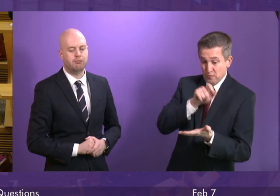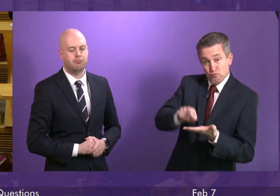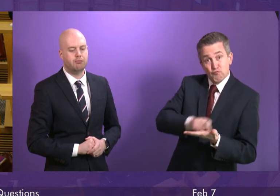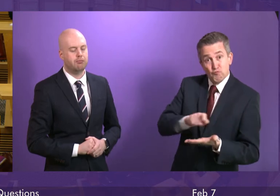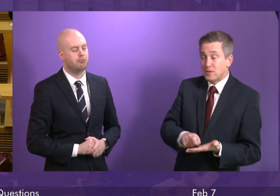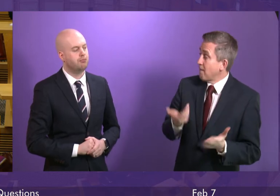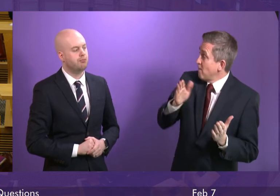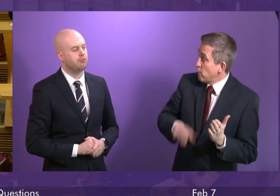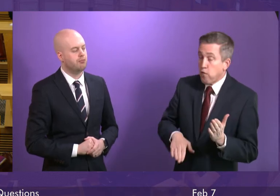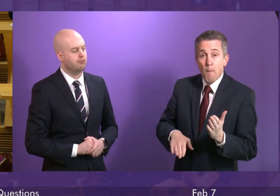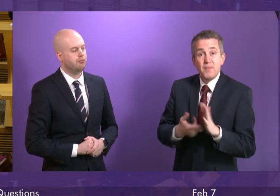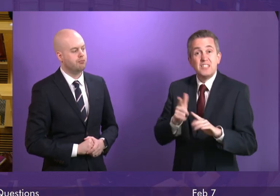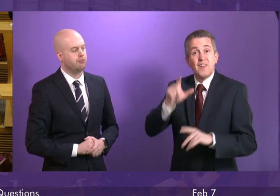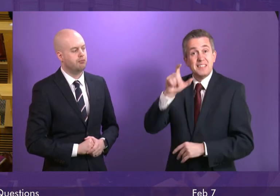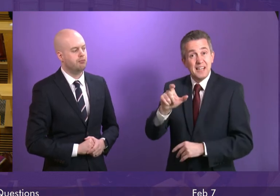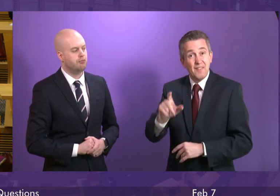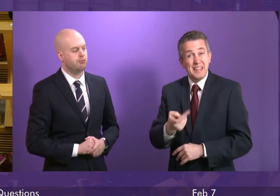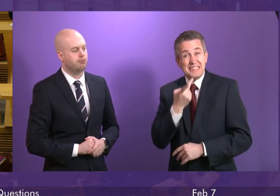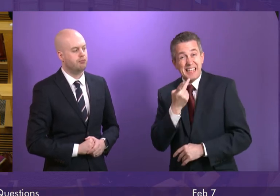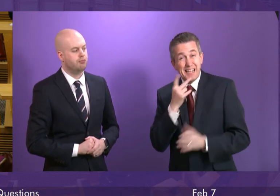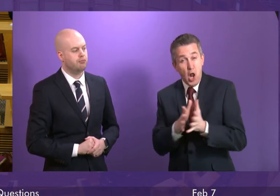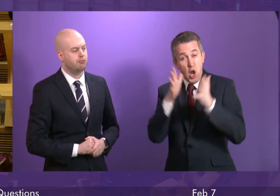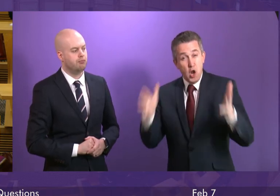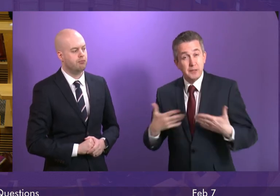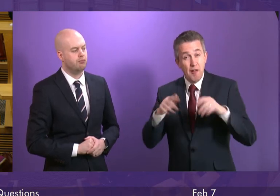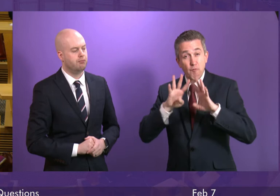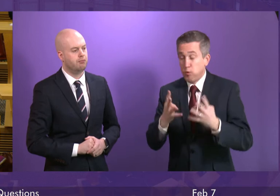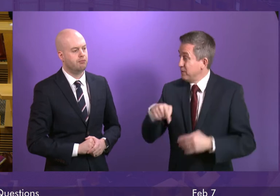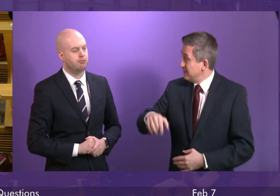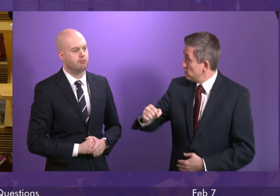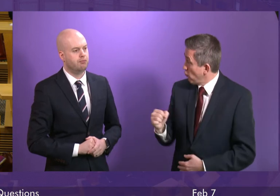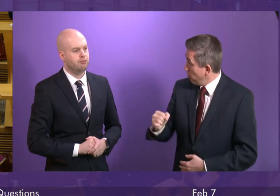executive of the second largest health board in Scotland.